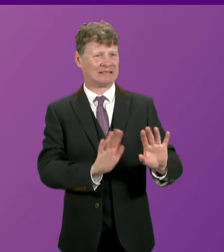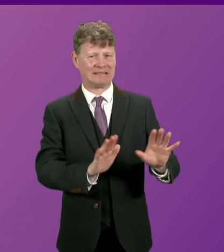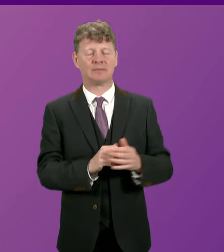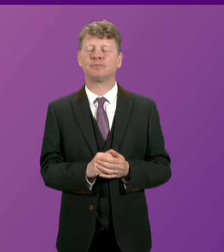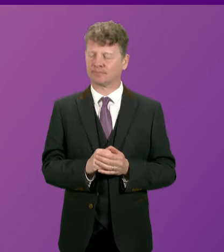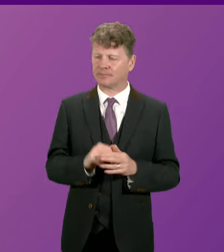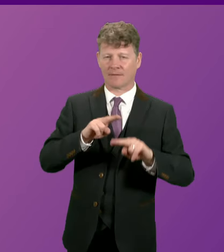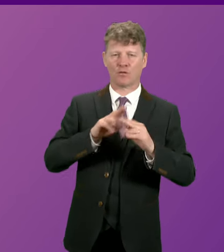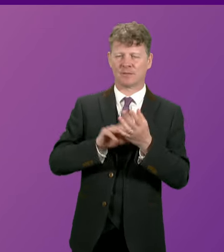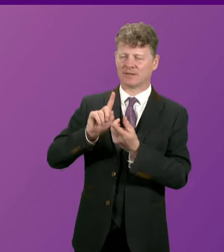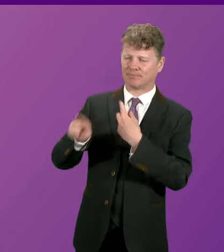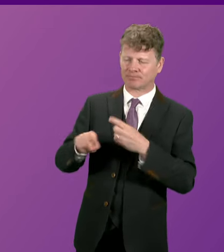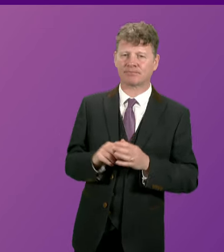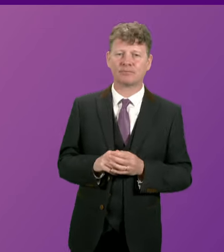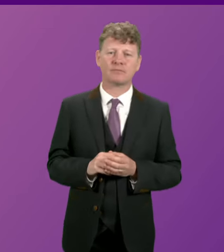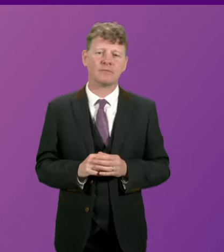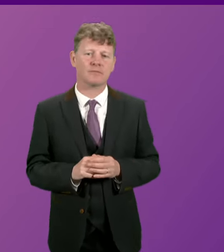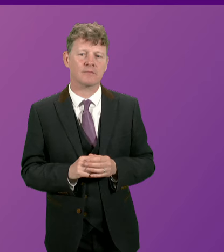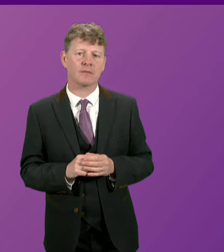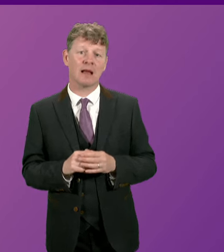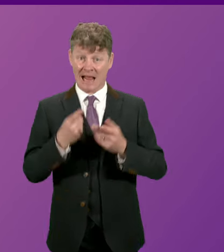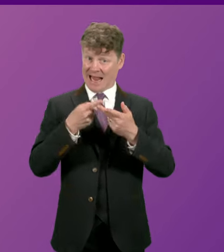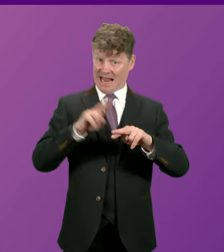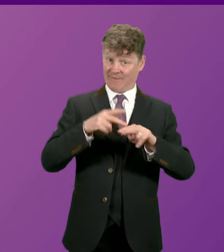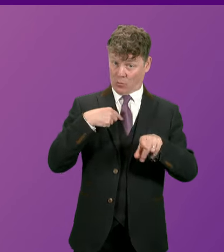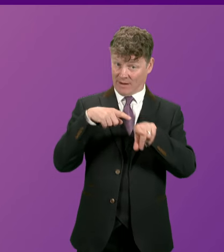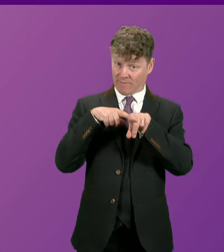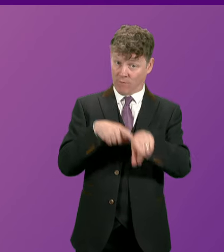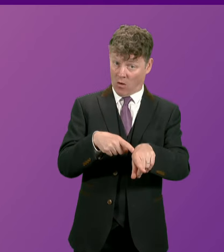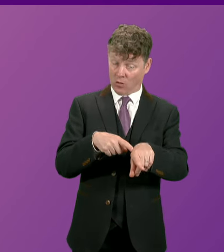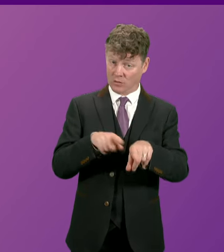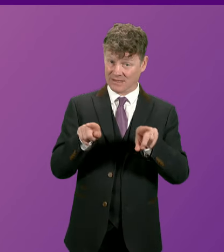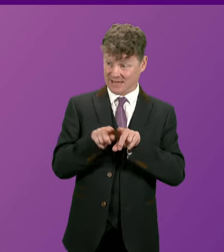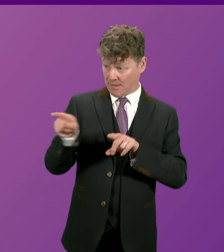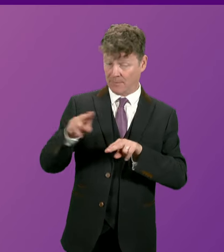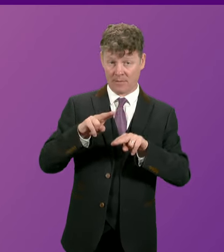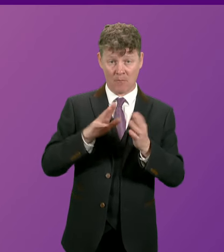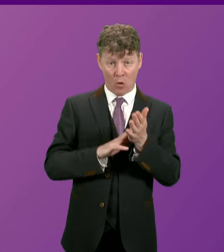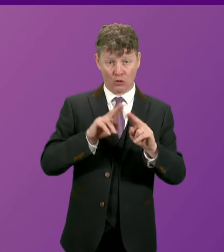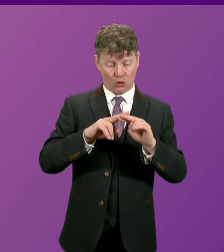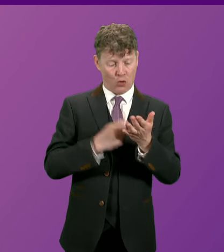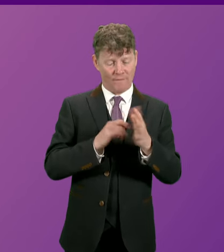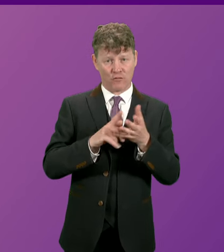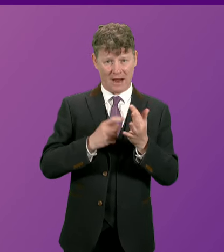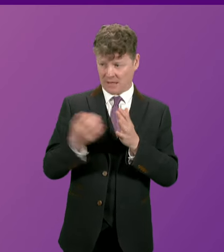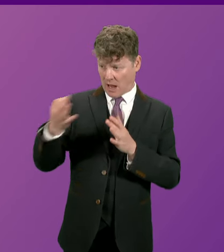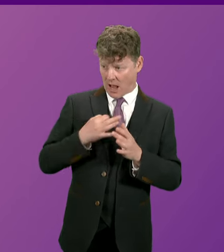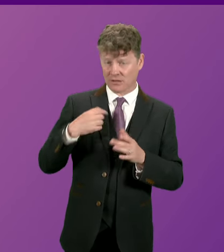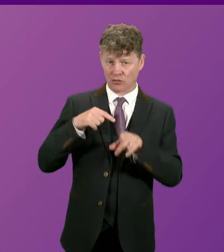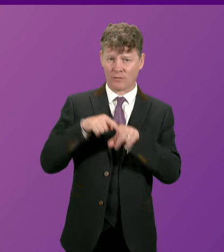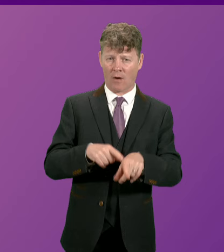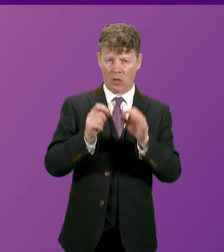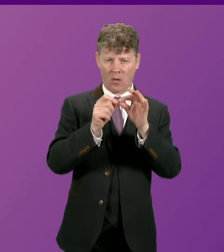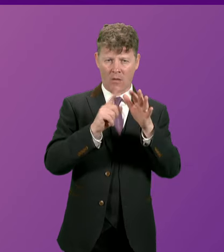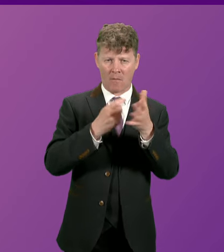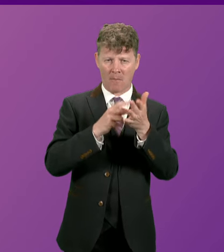first let me say of course that if we had followed the logic of what Murdo Fraser was asking us to have done that would have